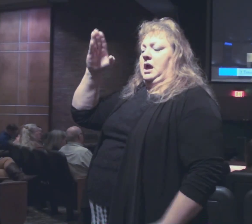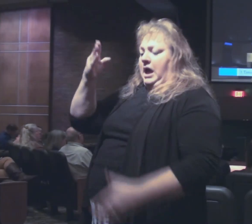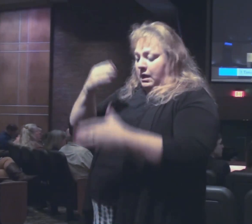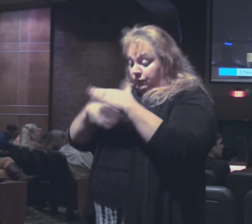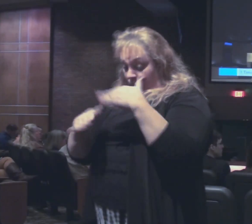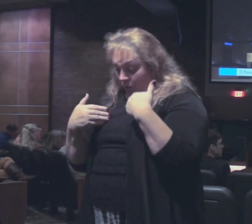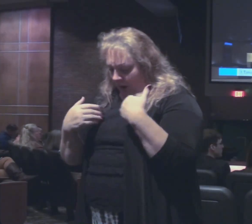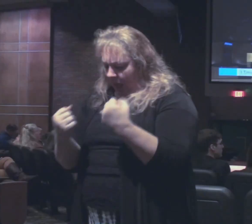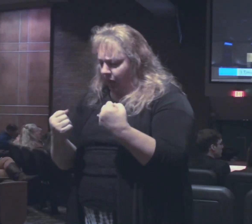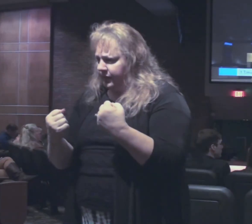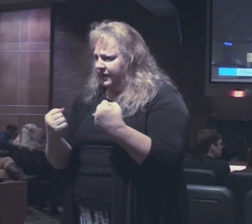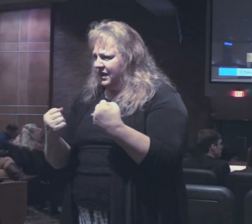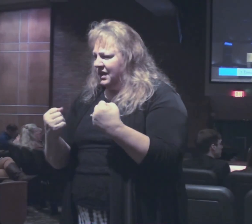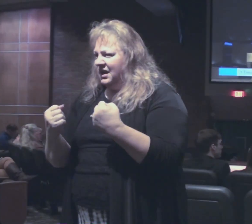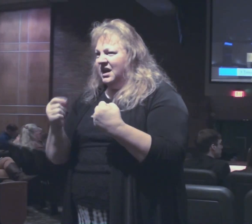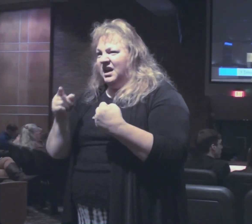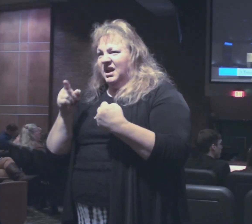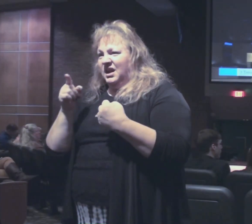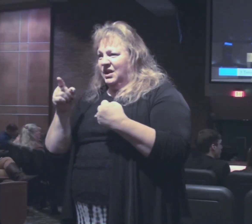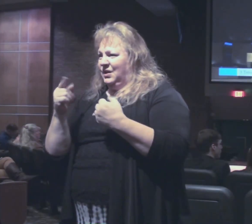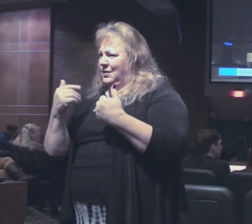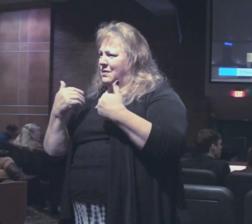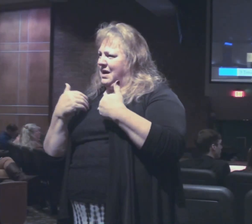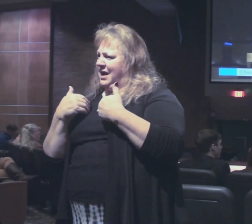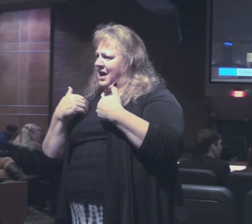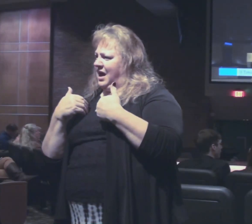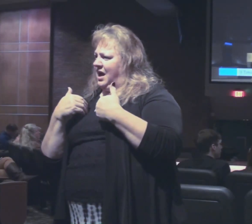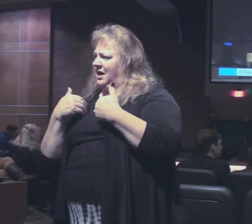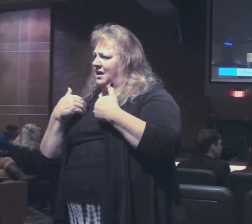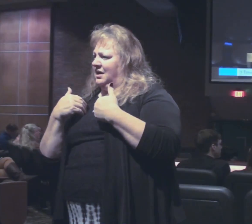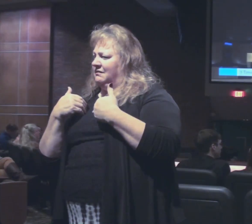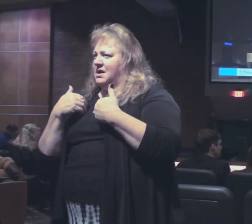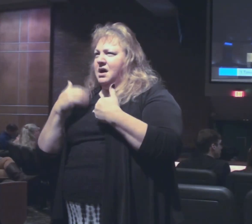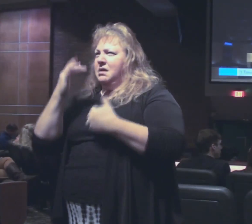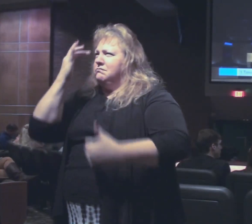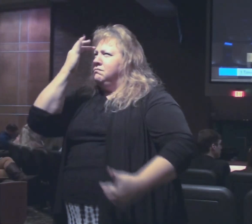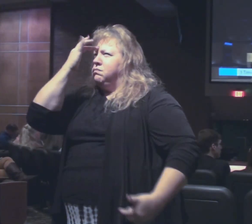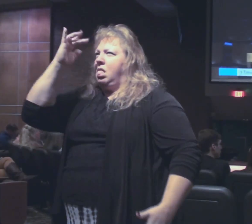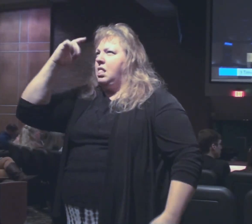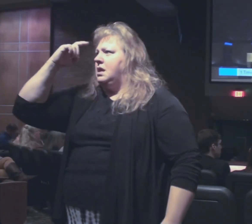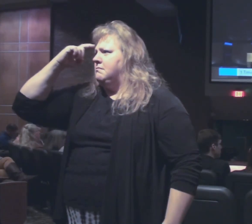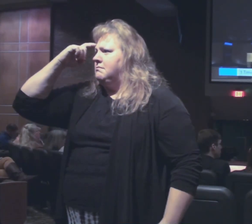healthy body? Why were you given that exceptional mind?